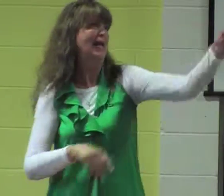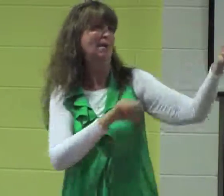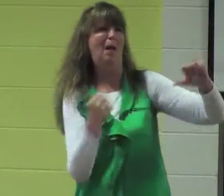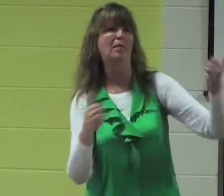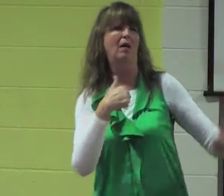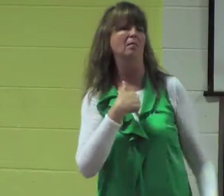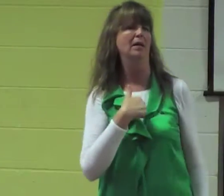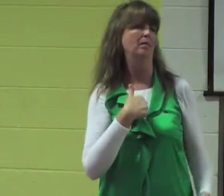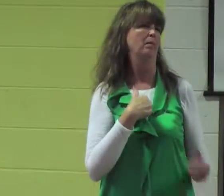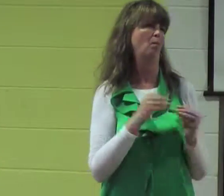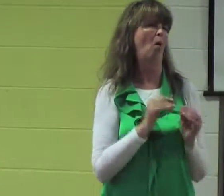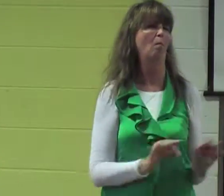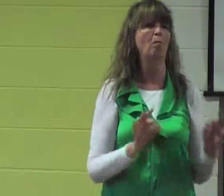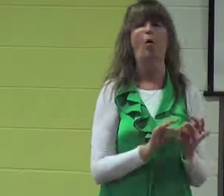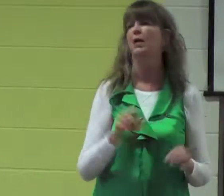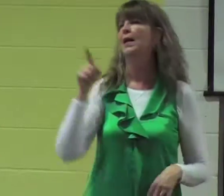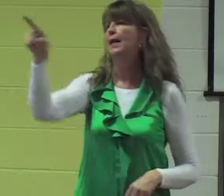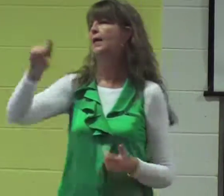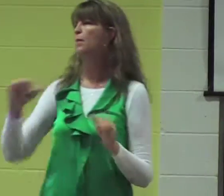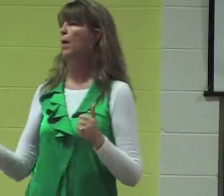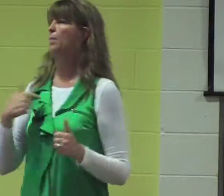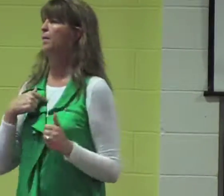brag about silly things like who baptized them.